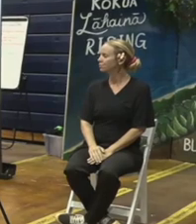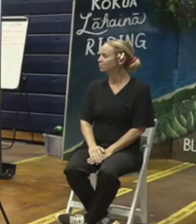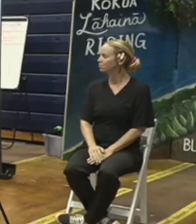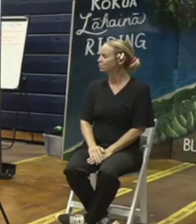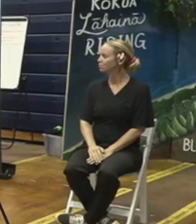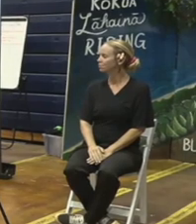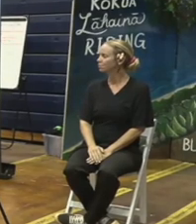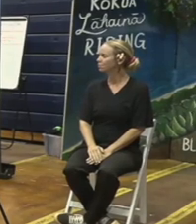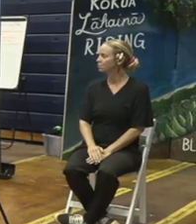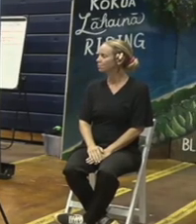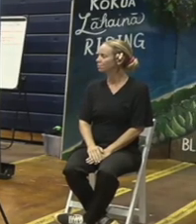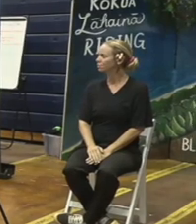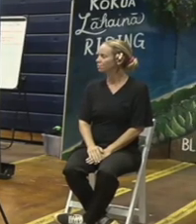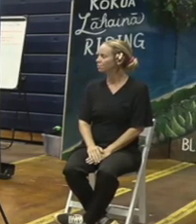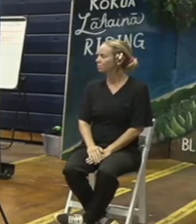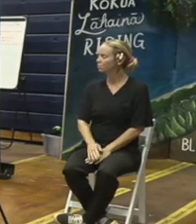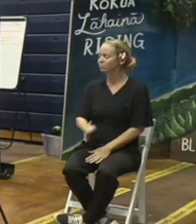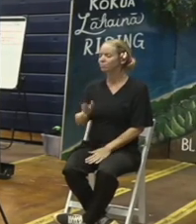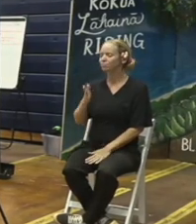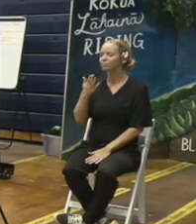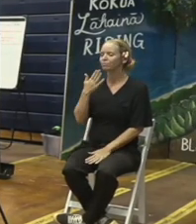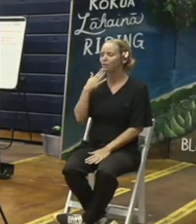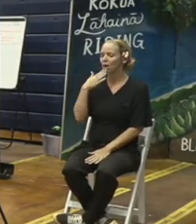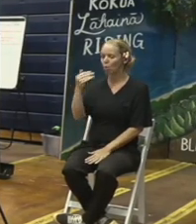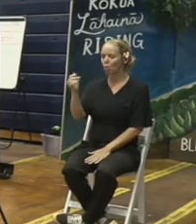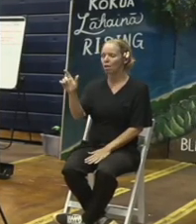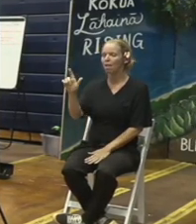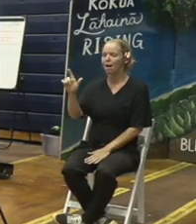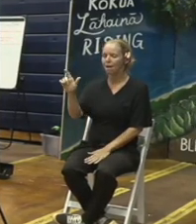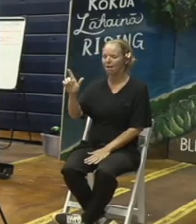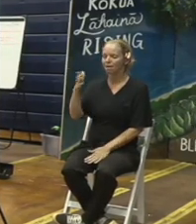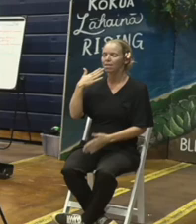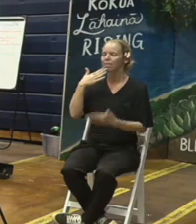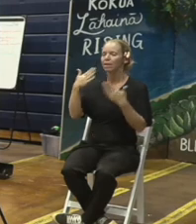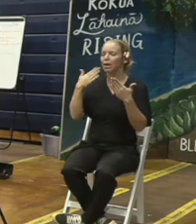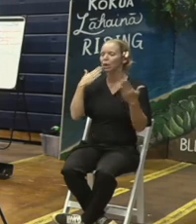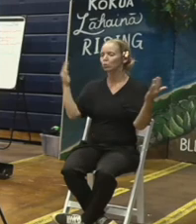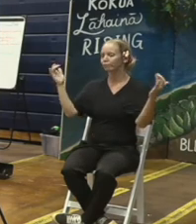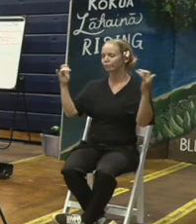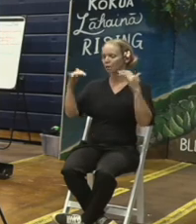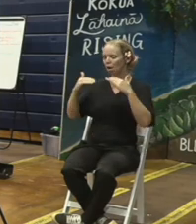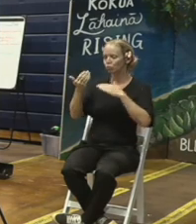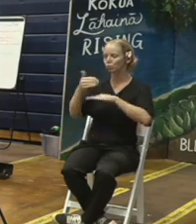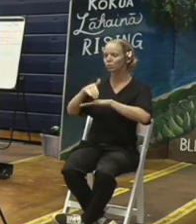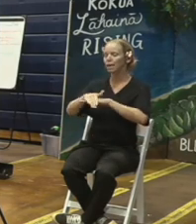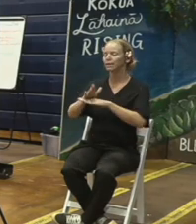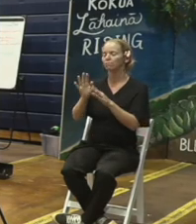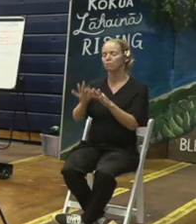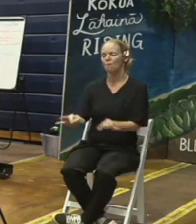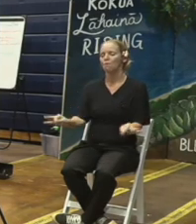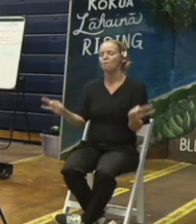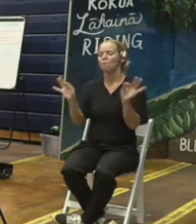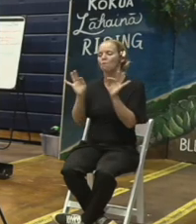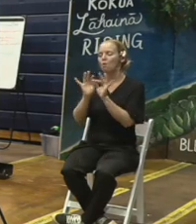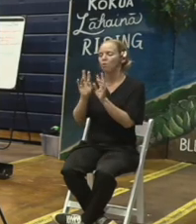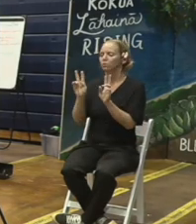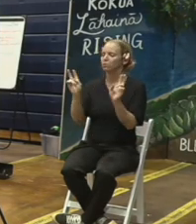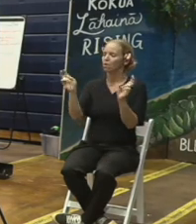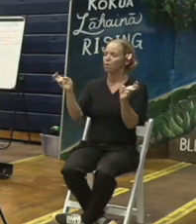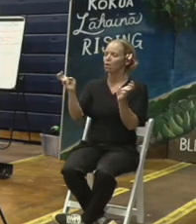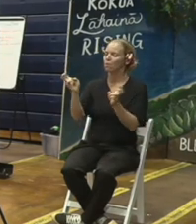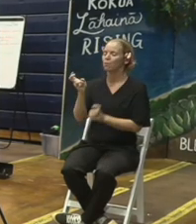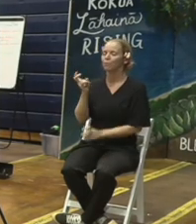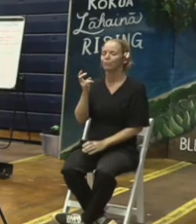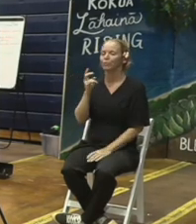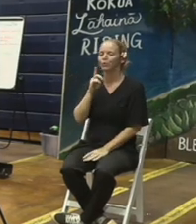So aloha lahina. First of all, thank you everybody for coming tonight. This is a very important topic and so I just